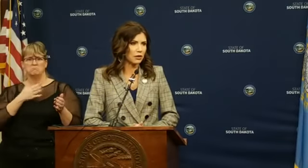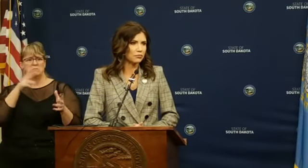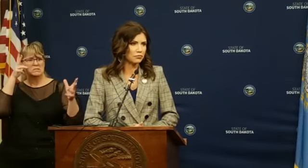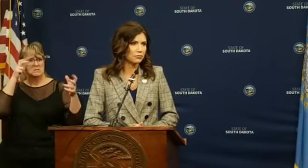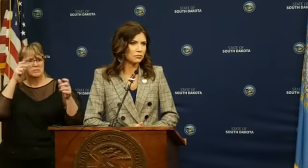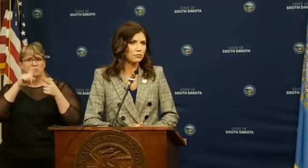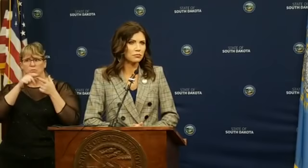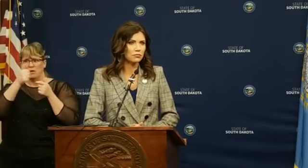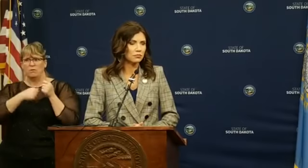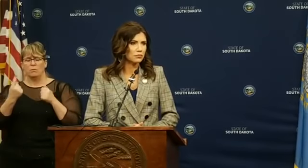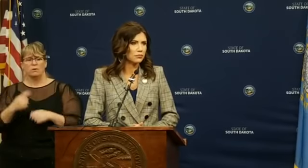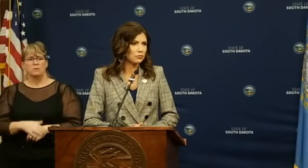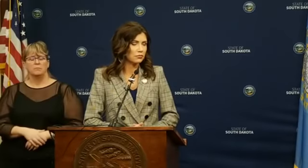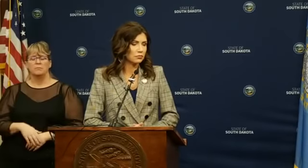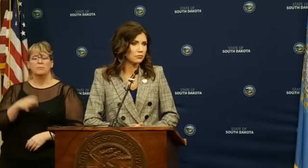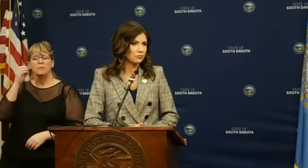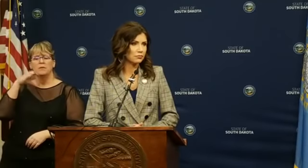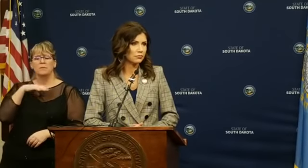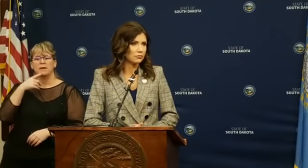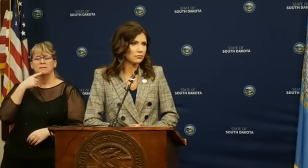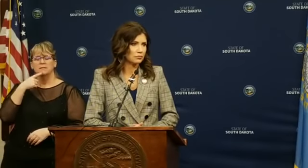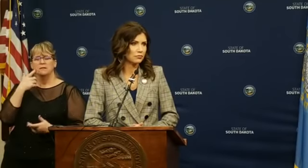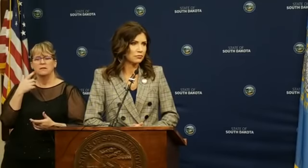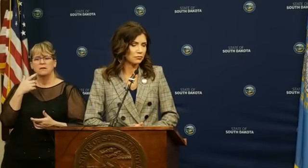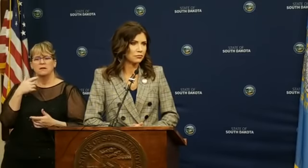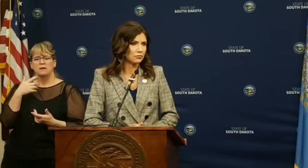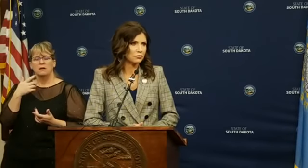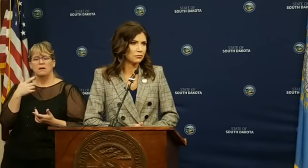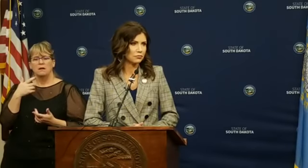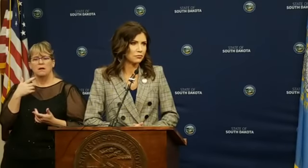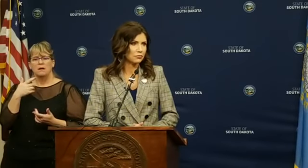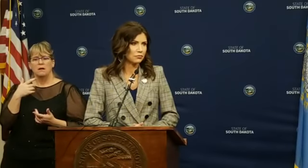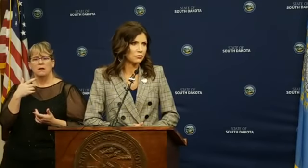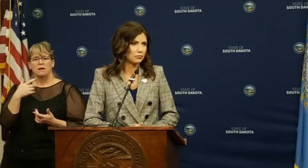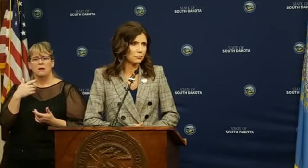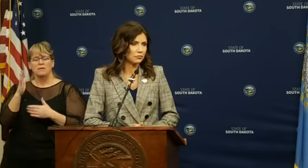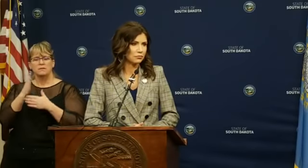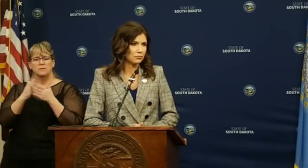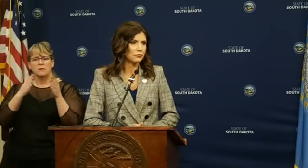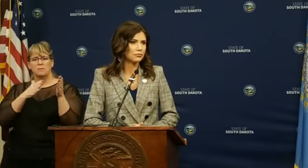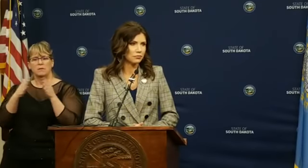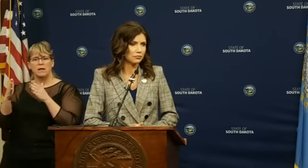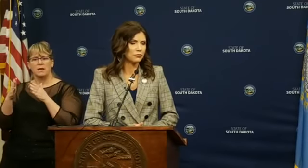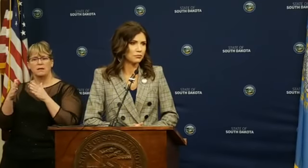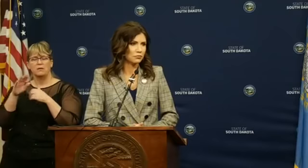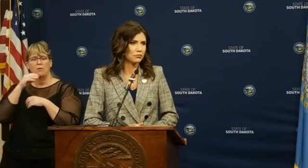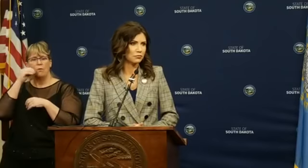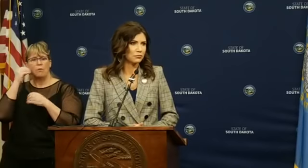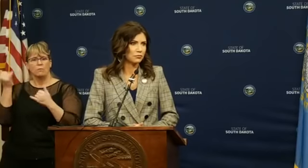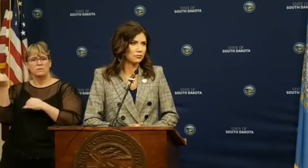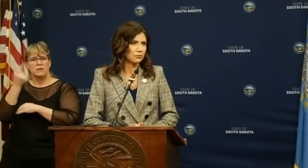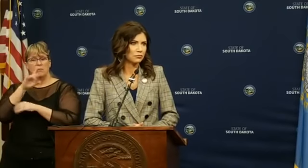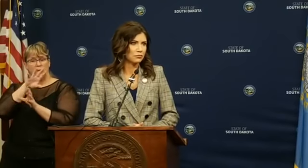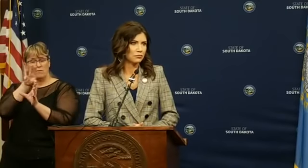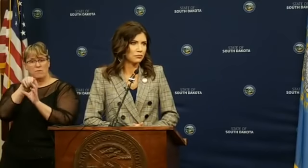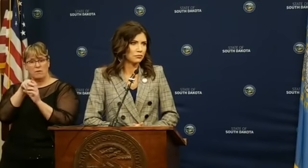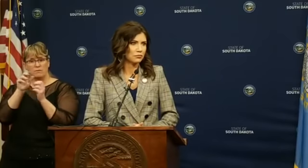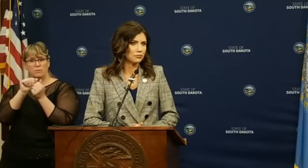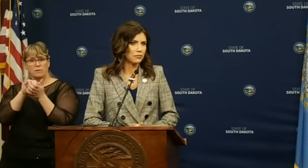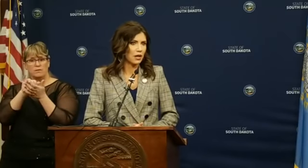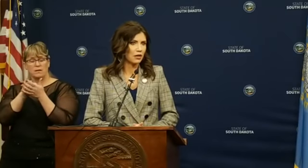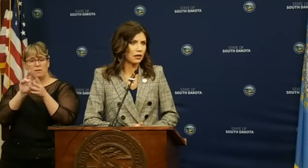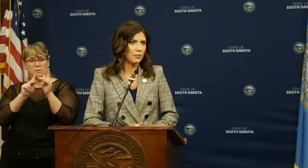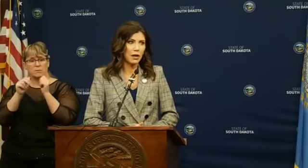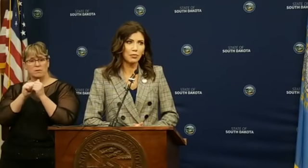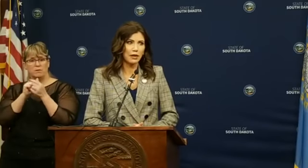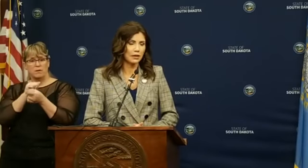to everybody. There's a demonstration planned at your residents today. Will you engage with people who are